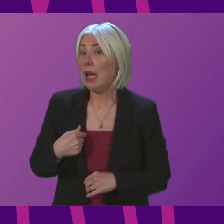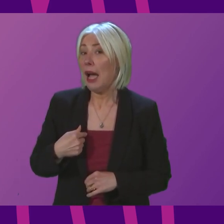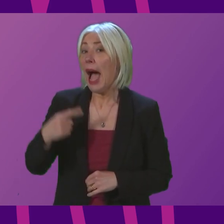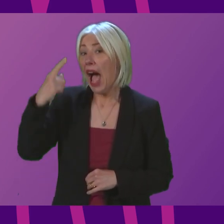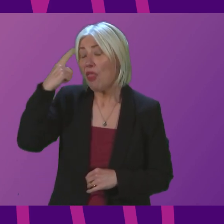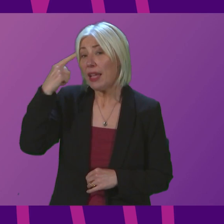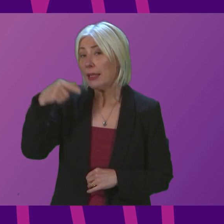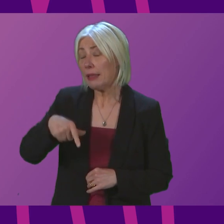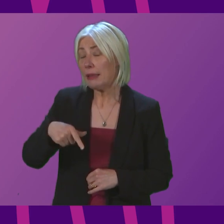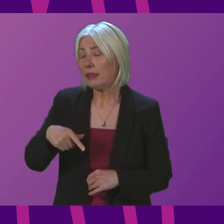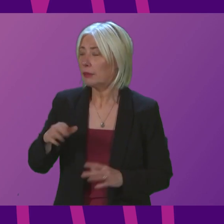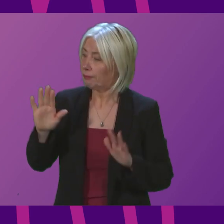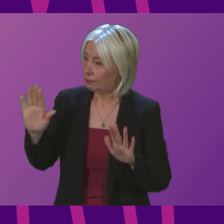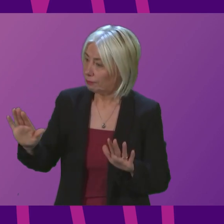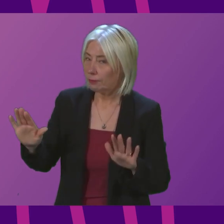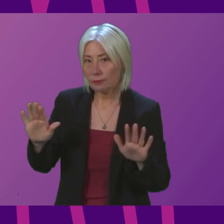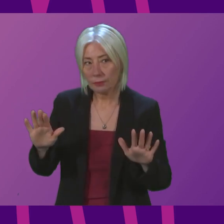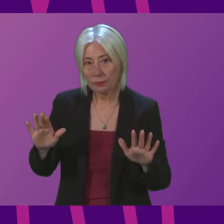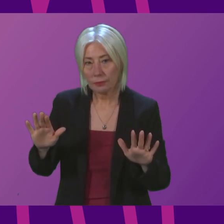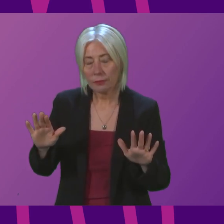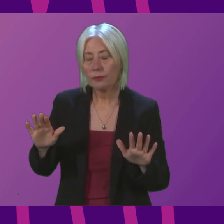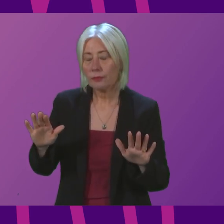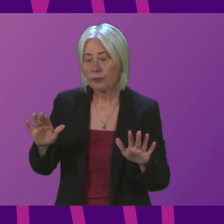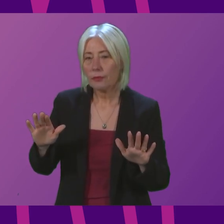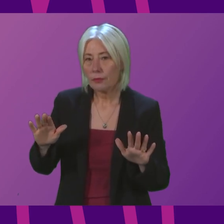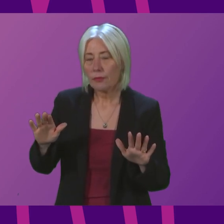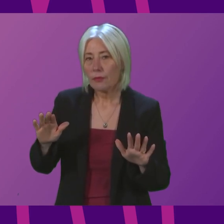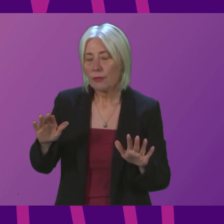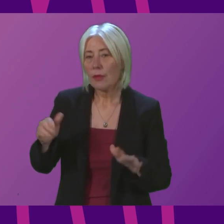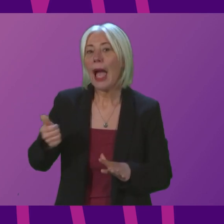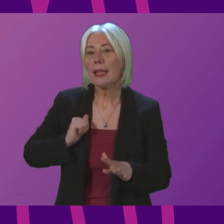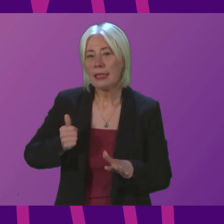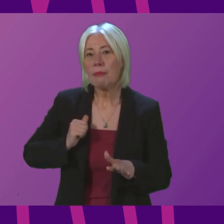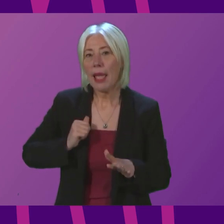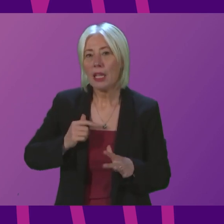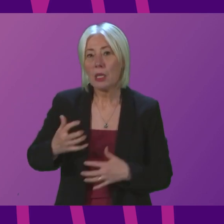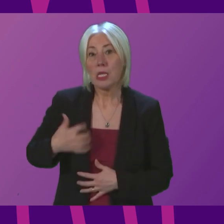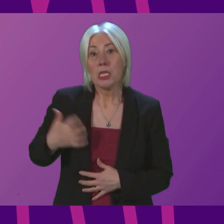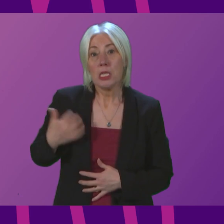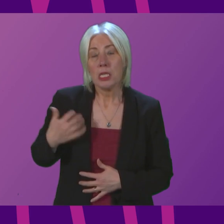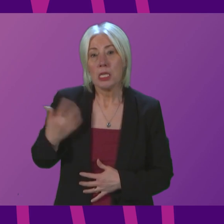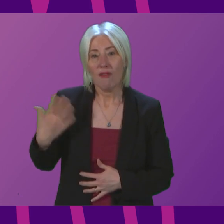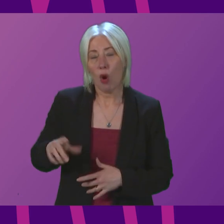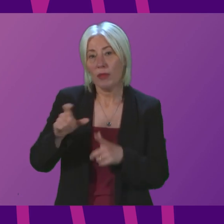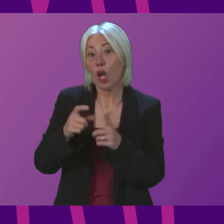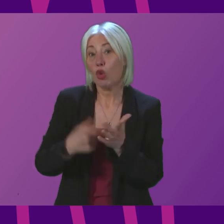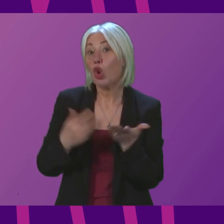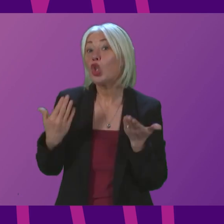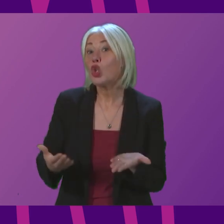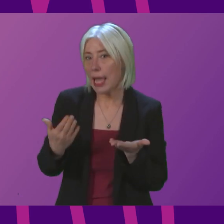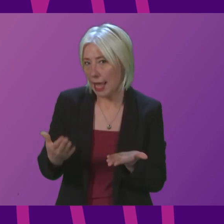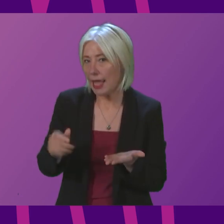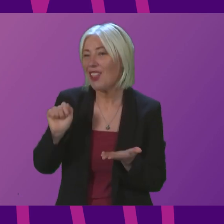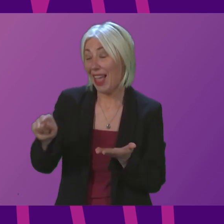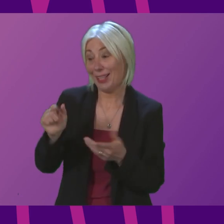presiding officer Mr Ross I suspect the degree of agitation we're getting from Mr Ross today is an